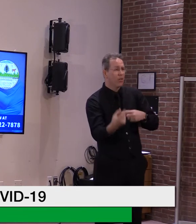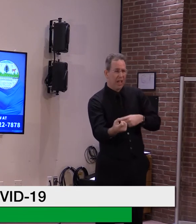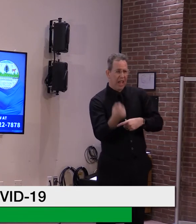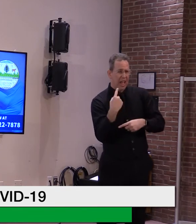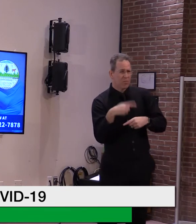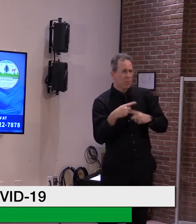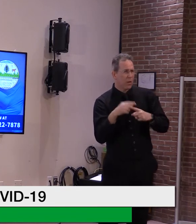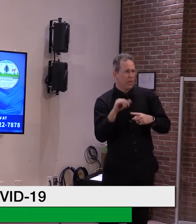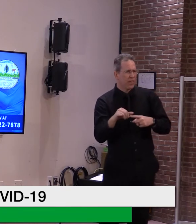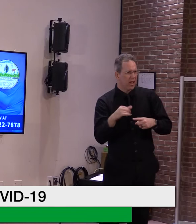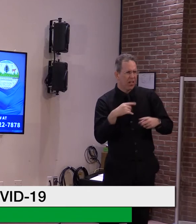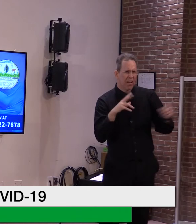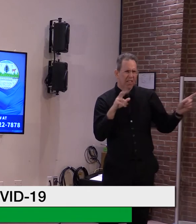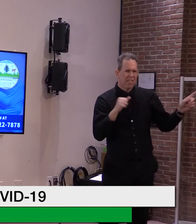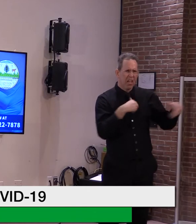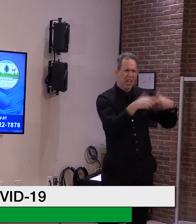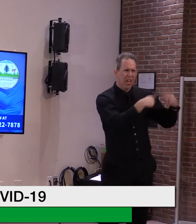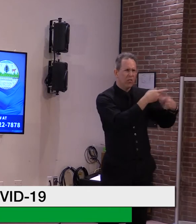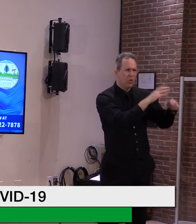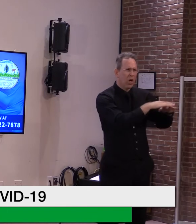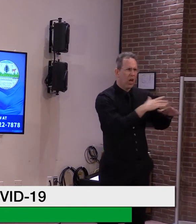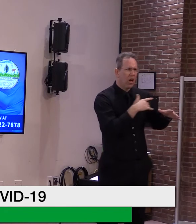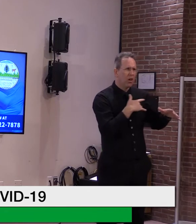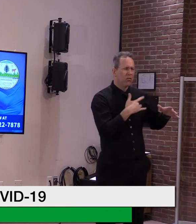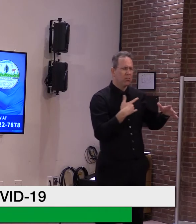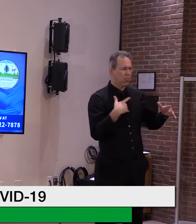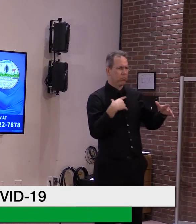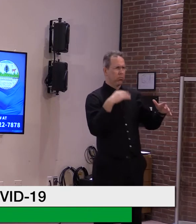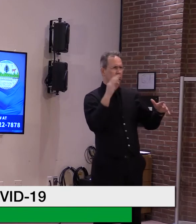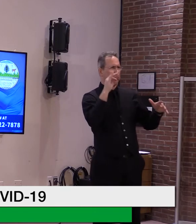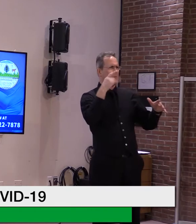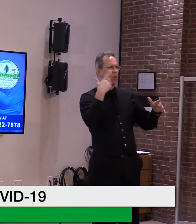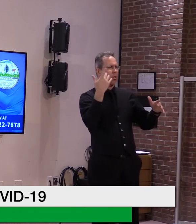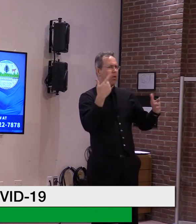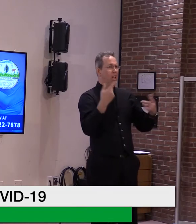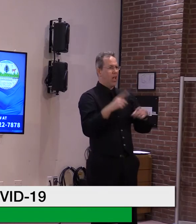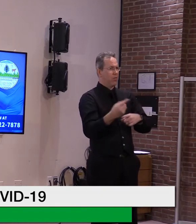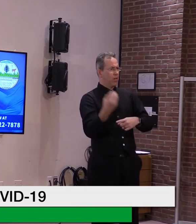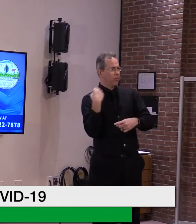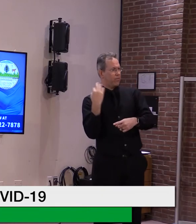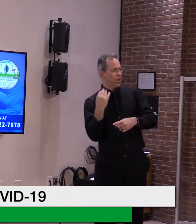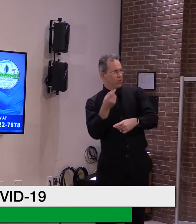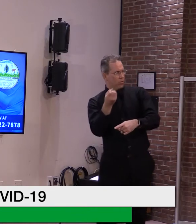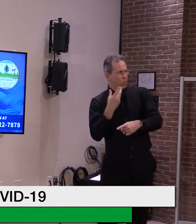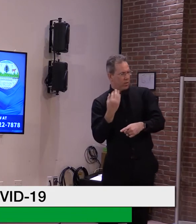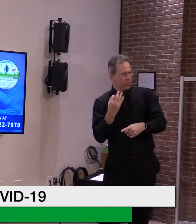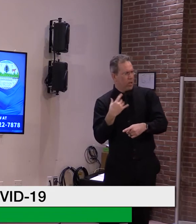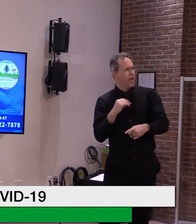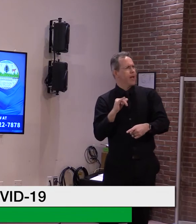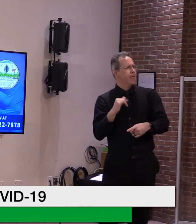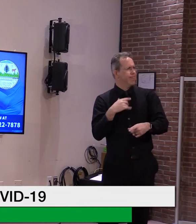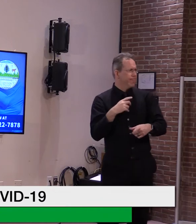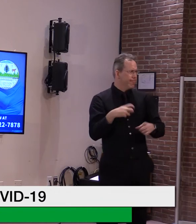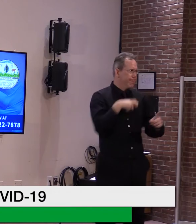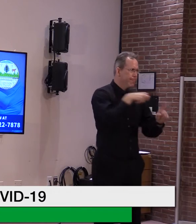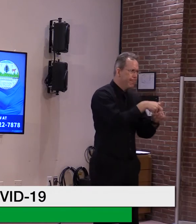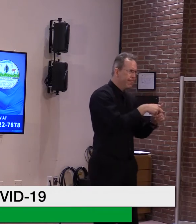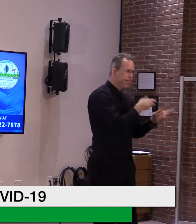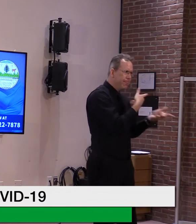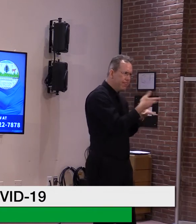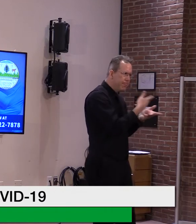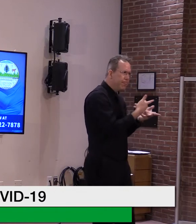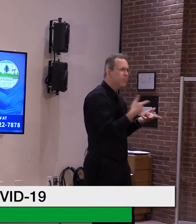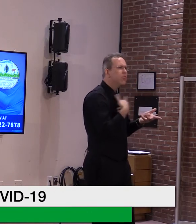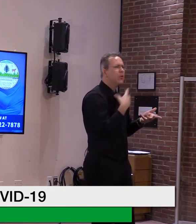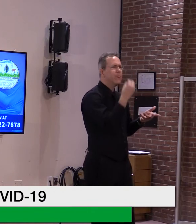reached out to either my office or to the governor's office about this. Um, I think they've learned a few things. You need an appointment system. I think I saw on the news,